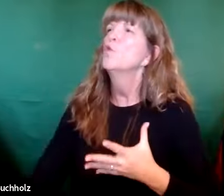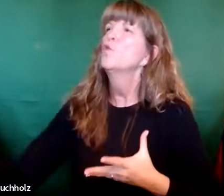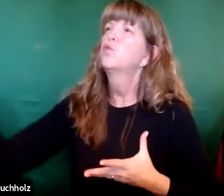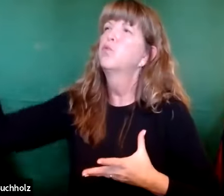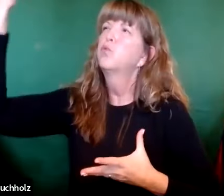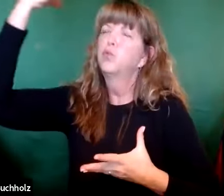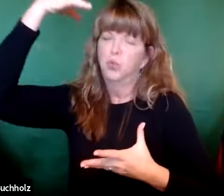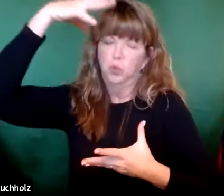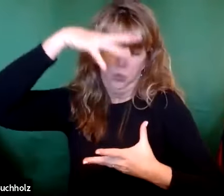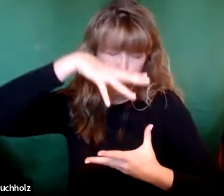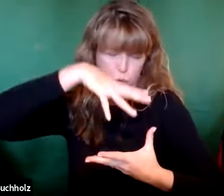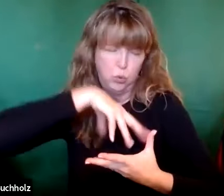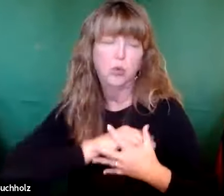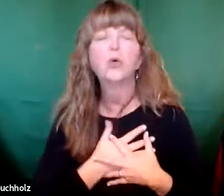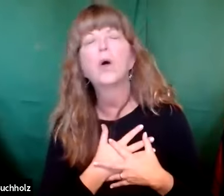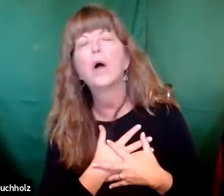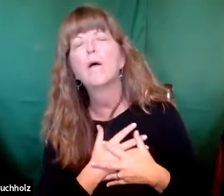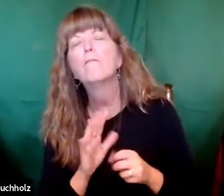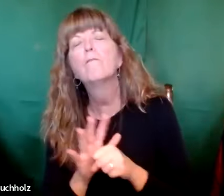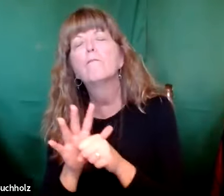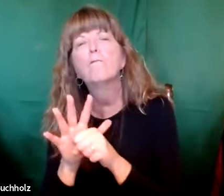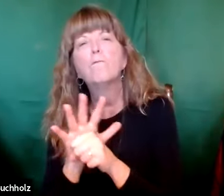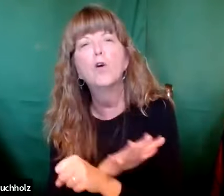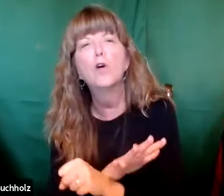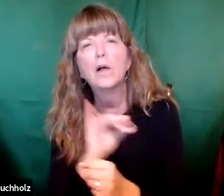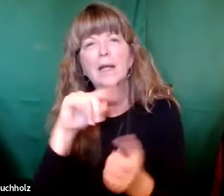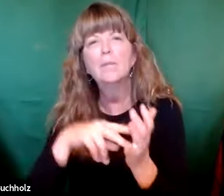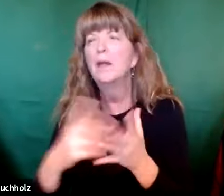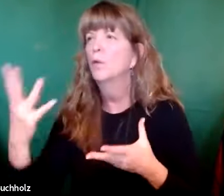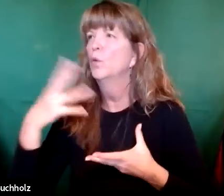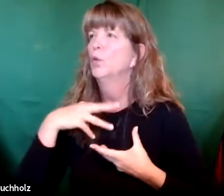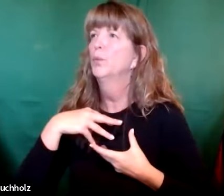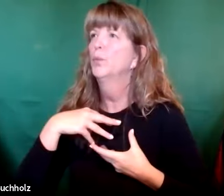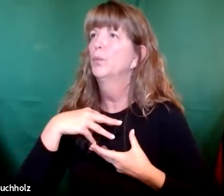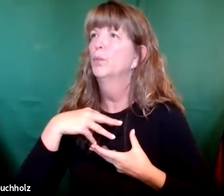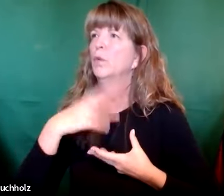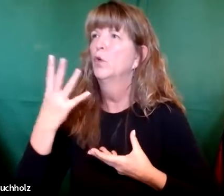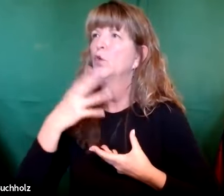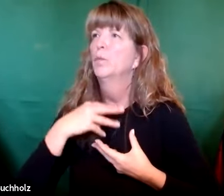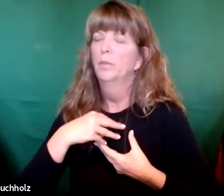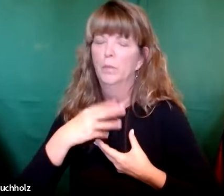the Bible, it means that we are not prepared to bring Christ into our hearts completely.